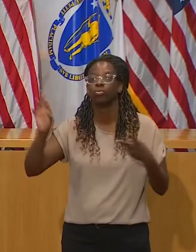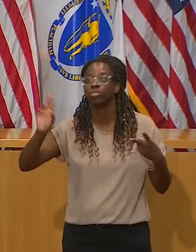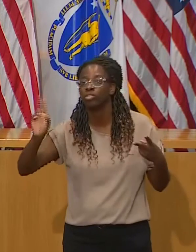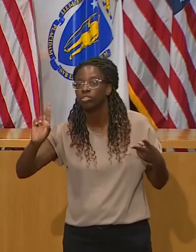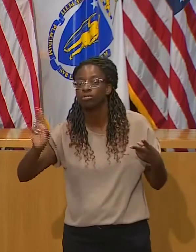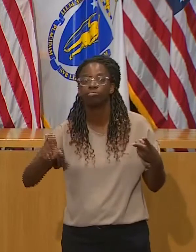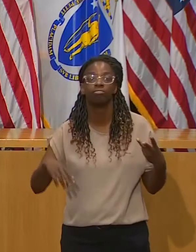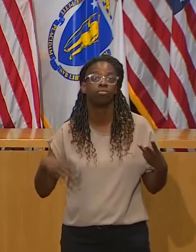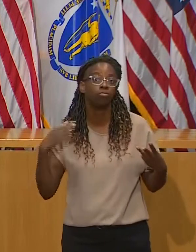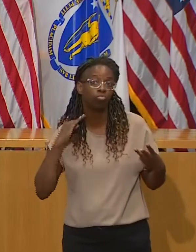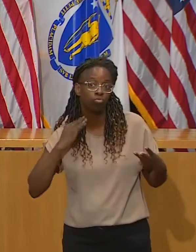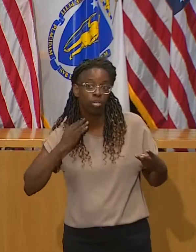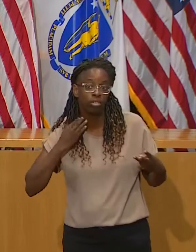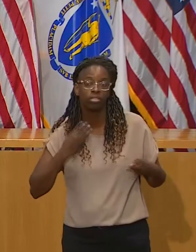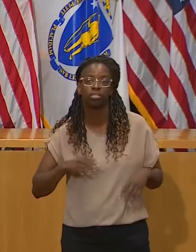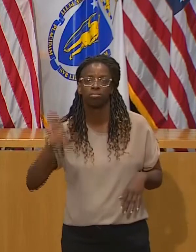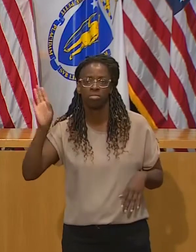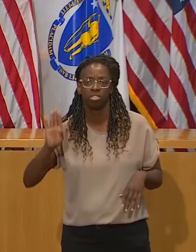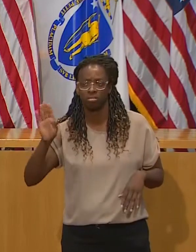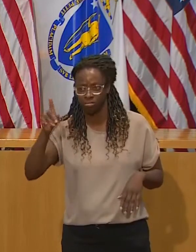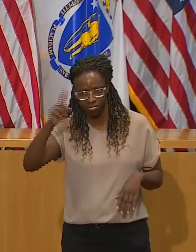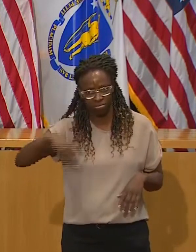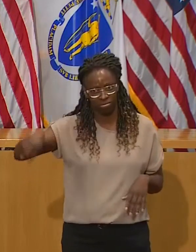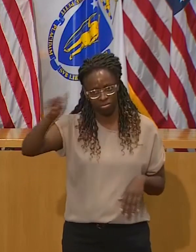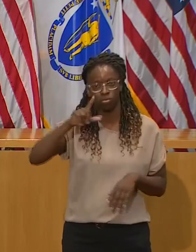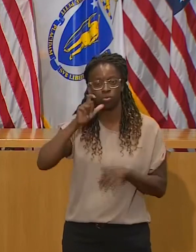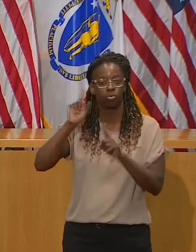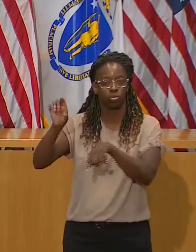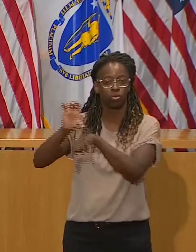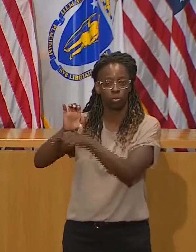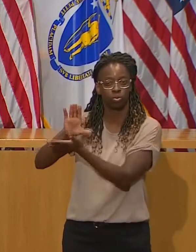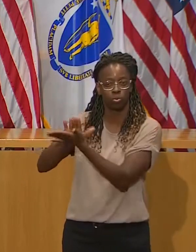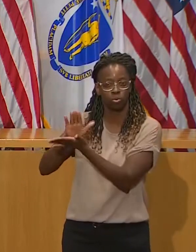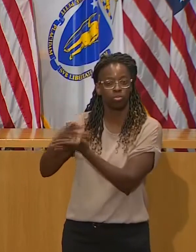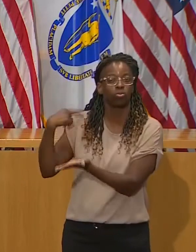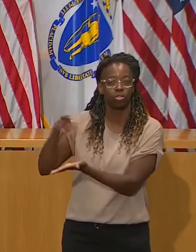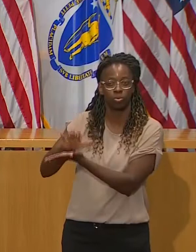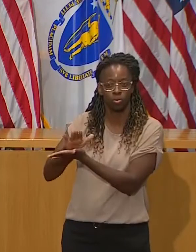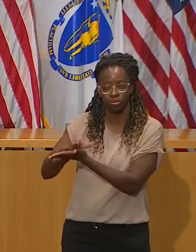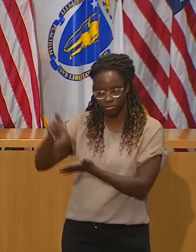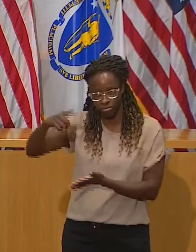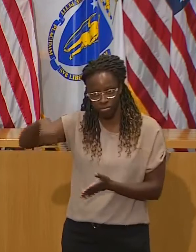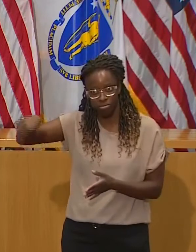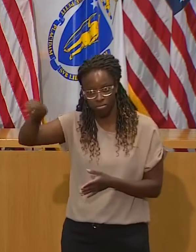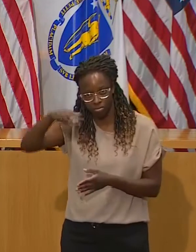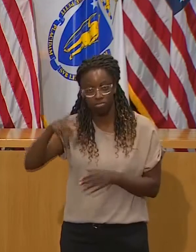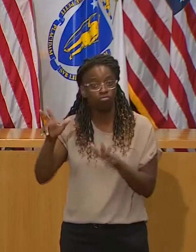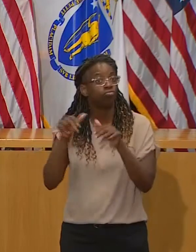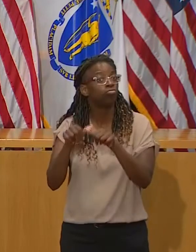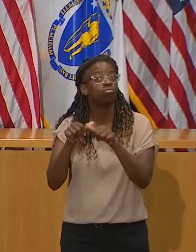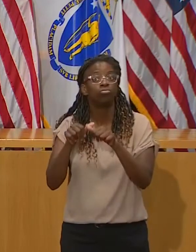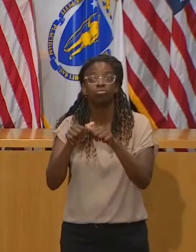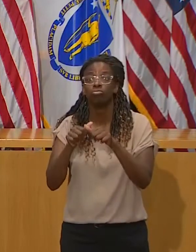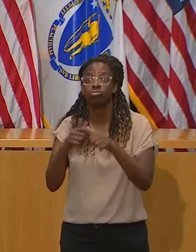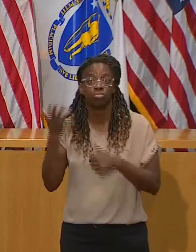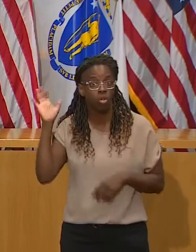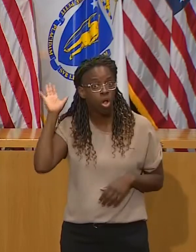Boston. And they have less than 25 COVID cases. And they all came from outside in.